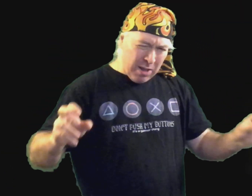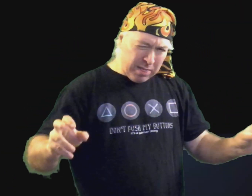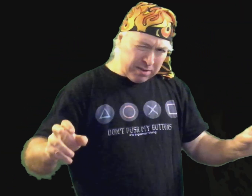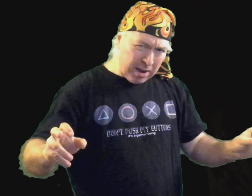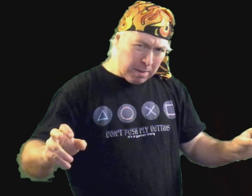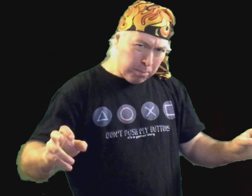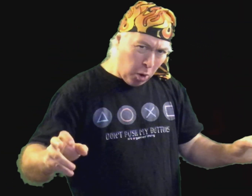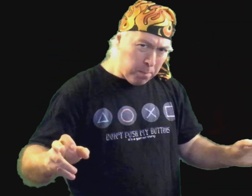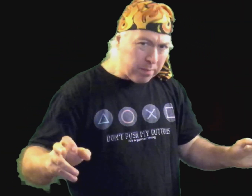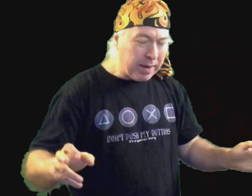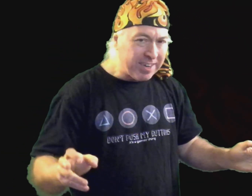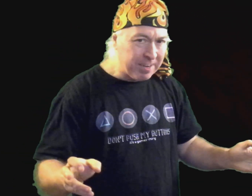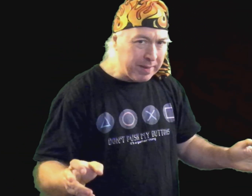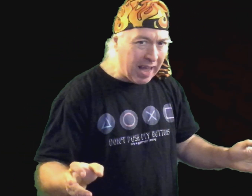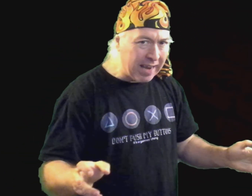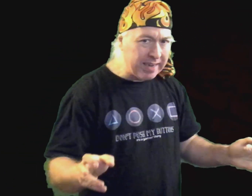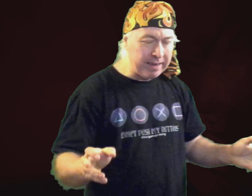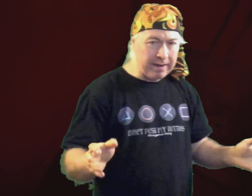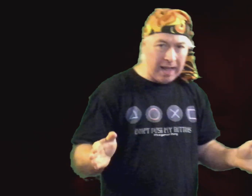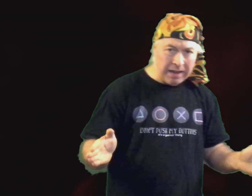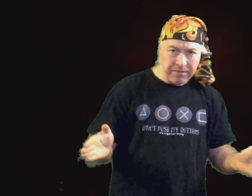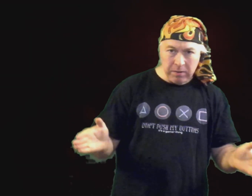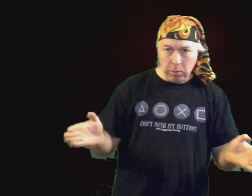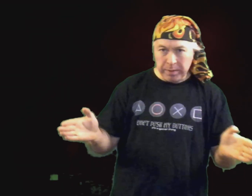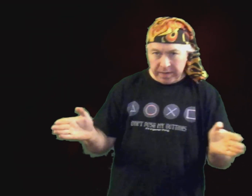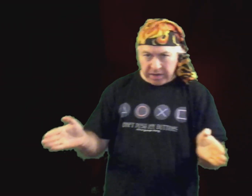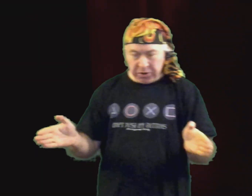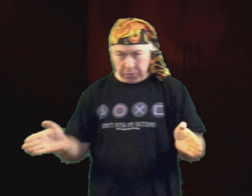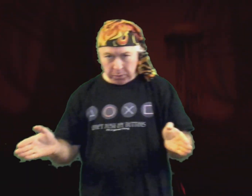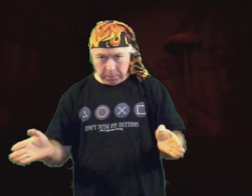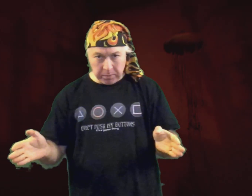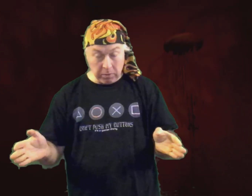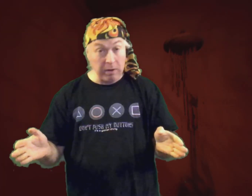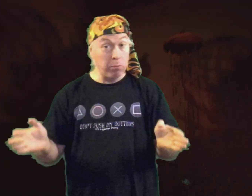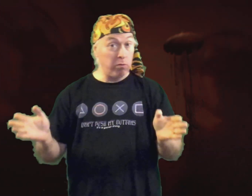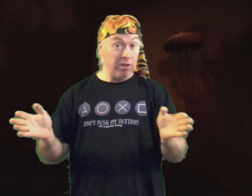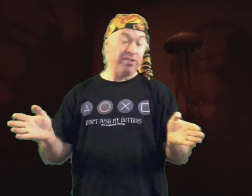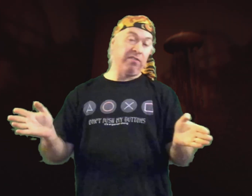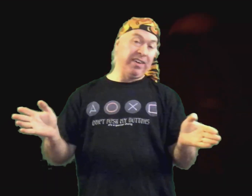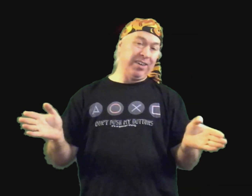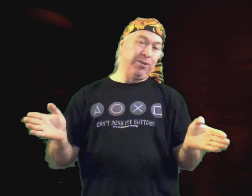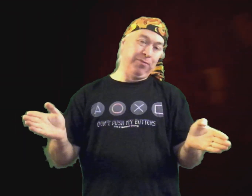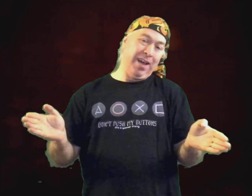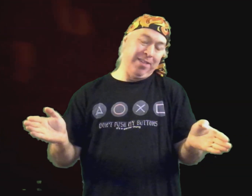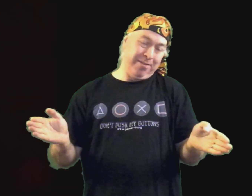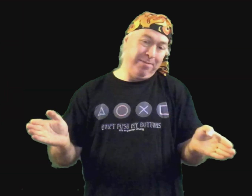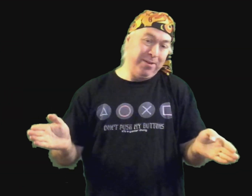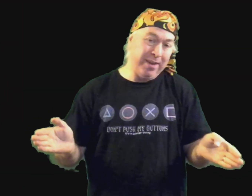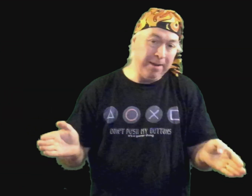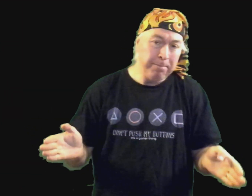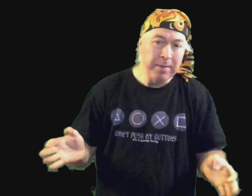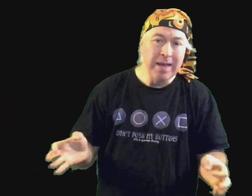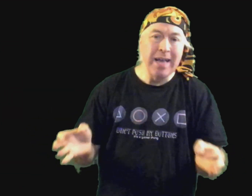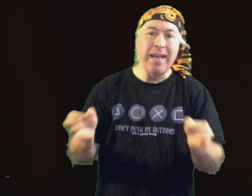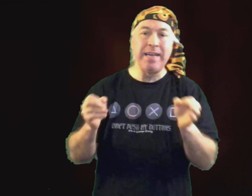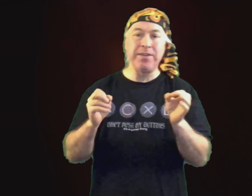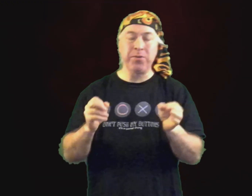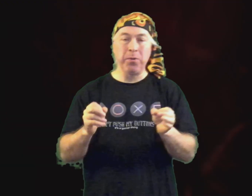There's a compromise to be had here. I think what we need to do, or what Rockstar needs to do rather, okay, is go,